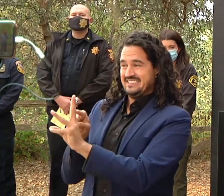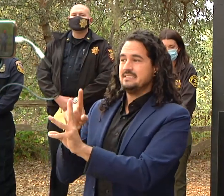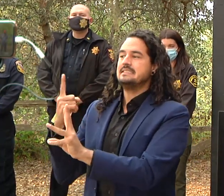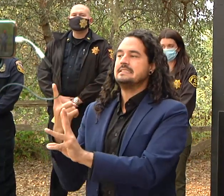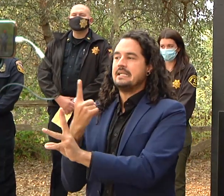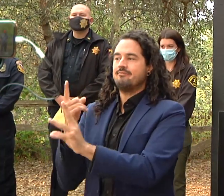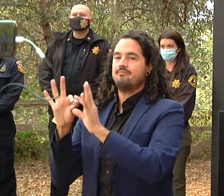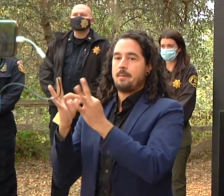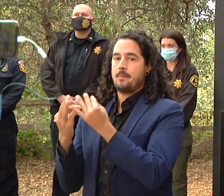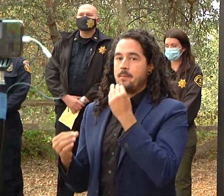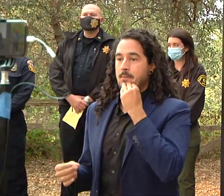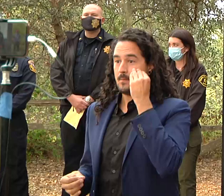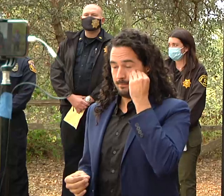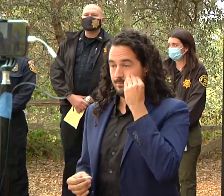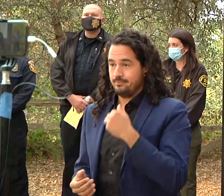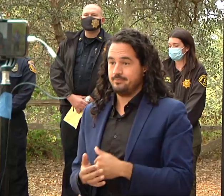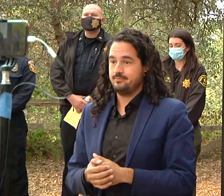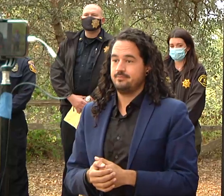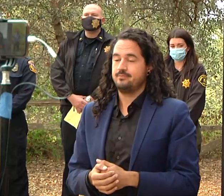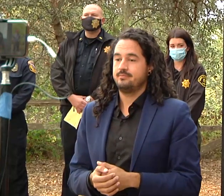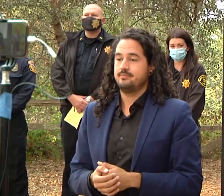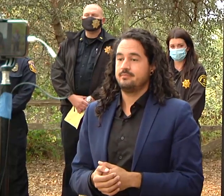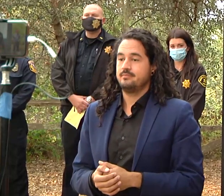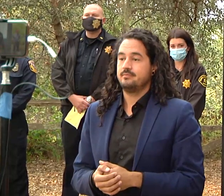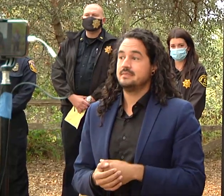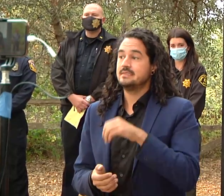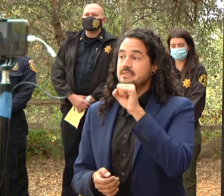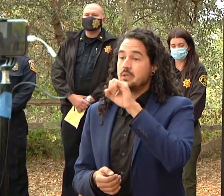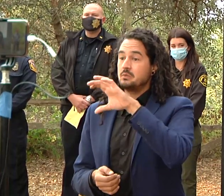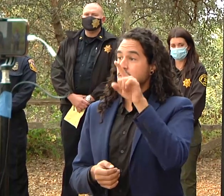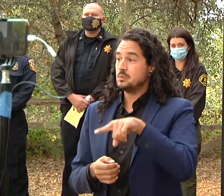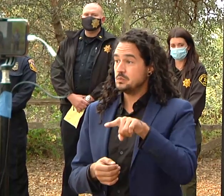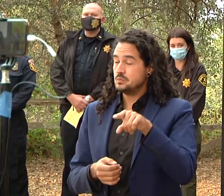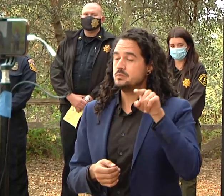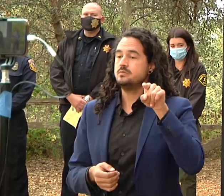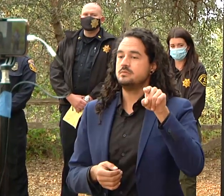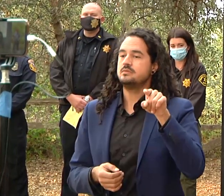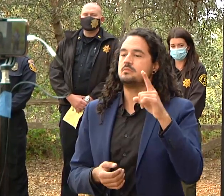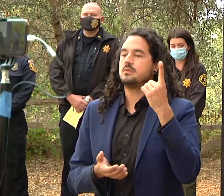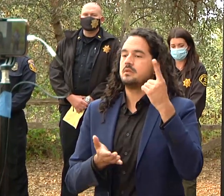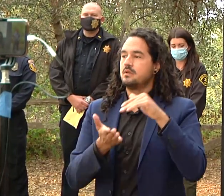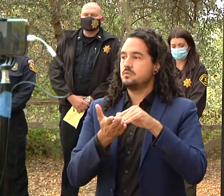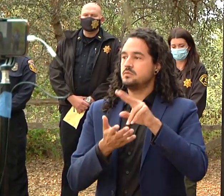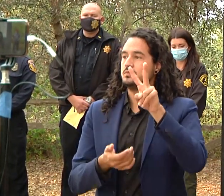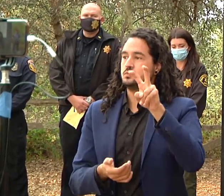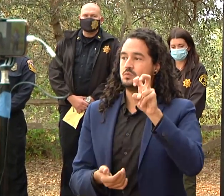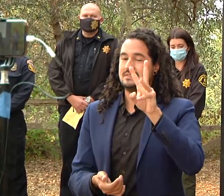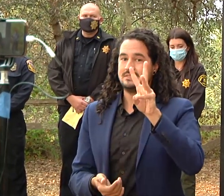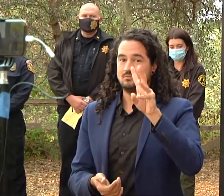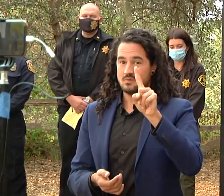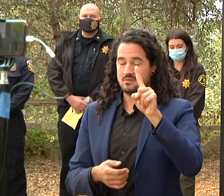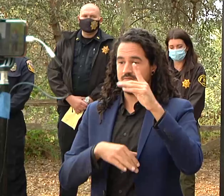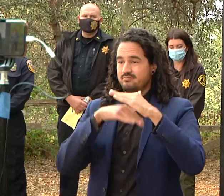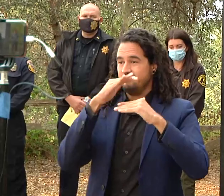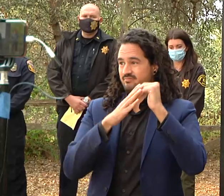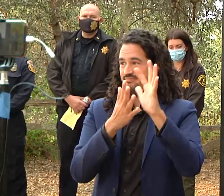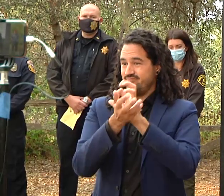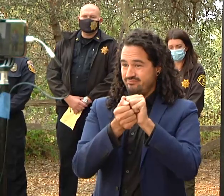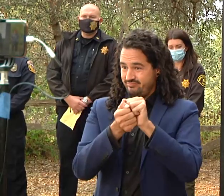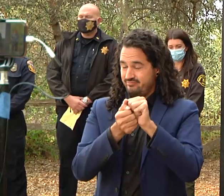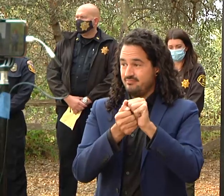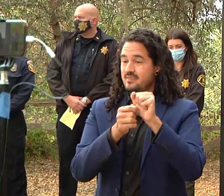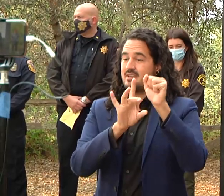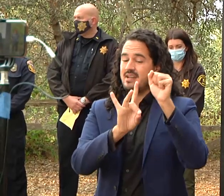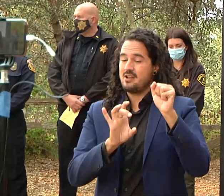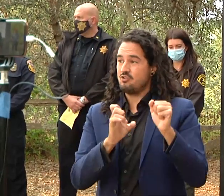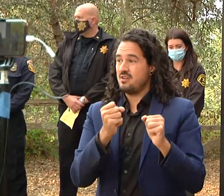in santa cruz county 1261 structures have been destroyed 811 of those are single-family